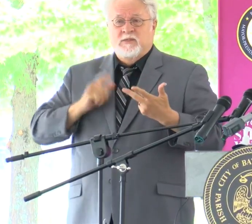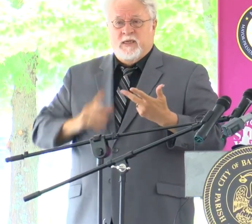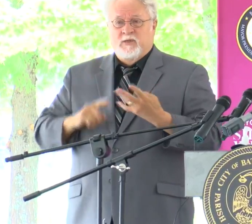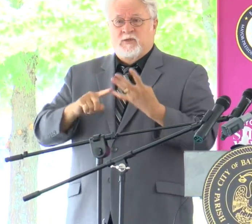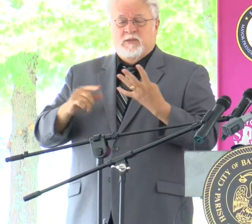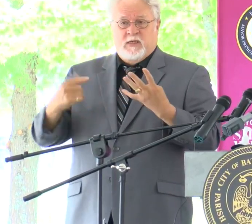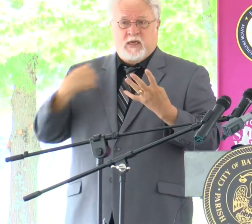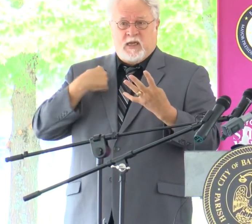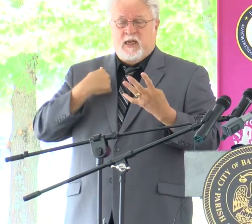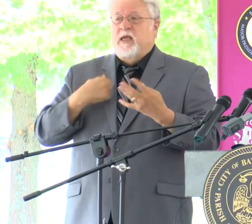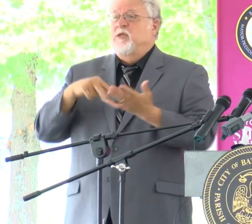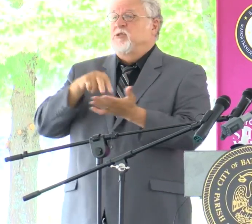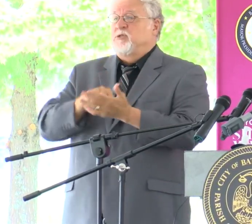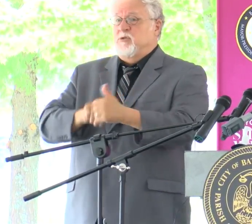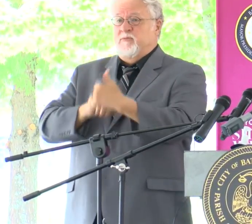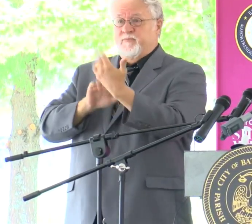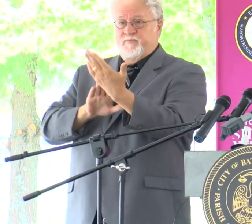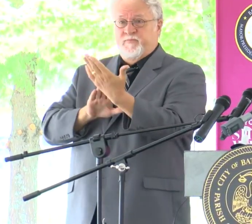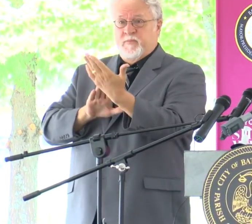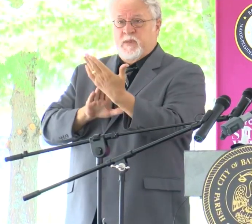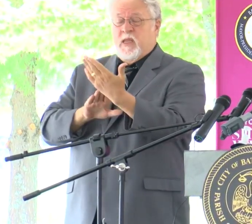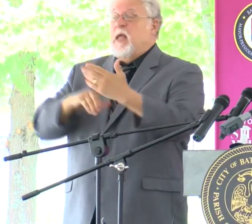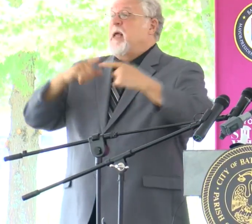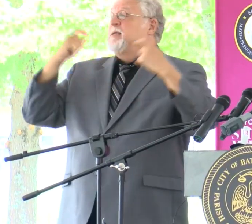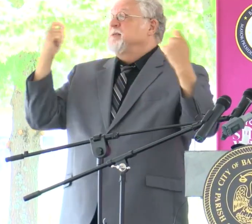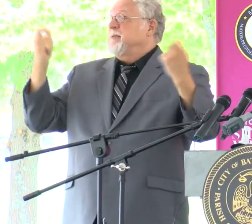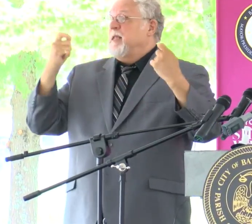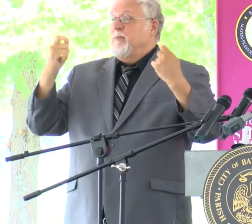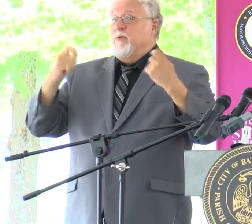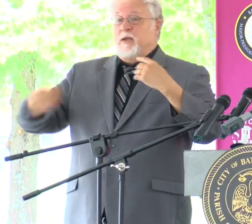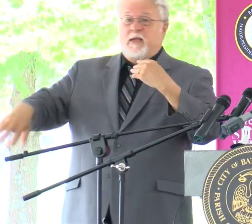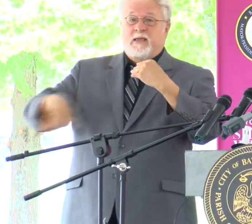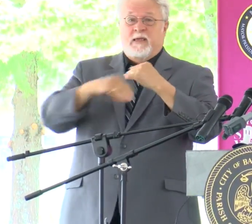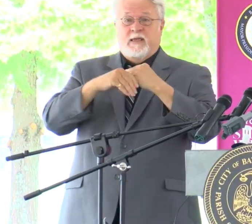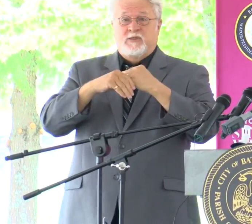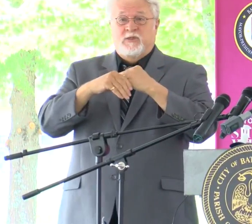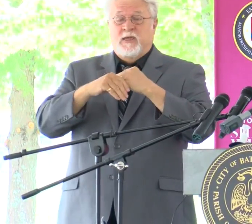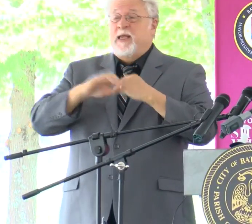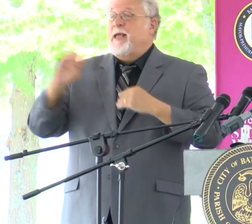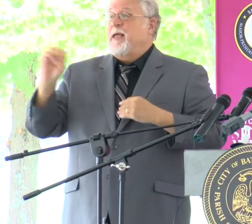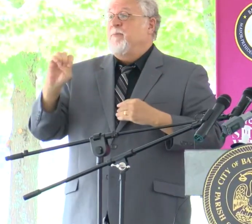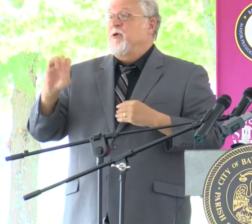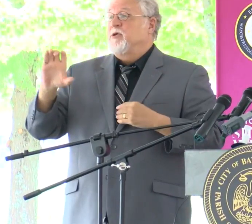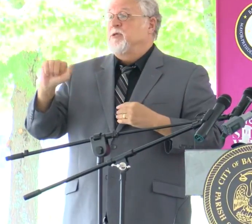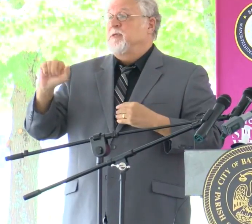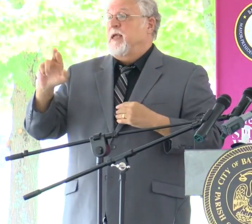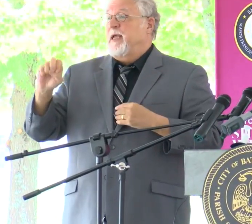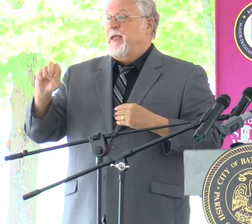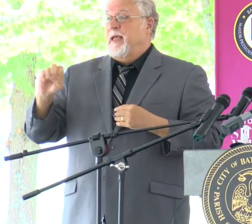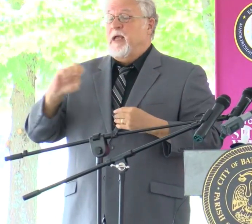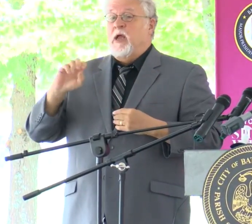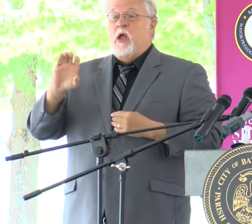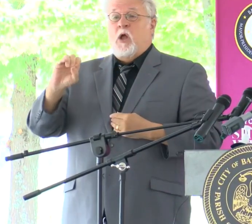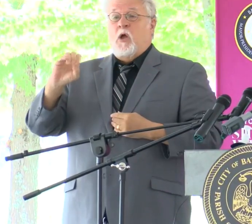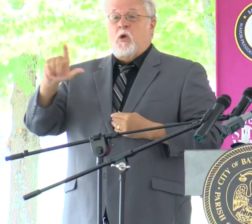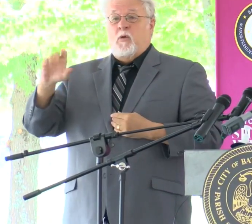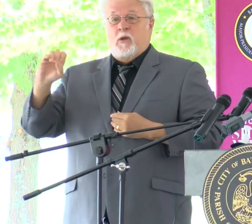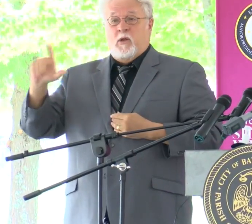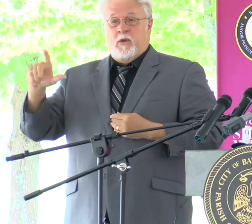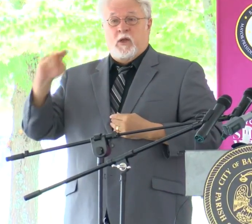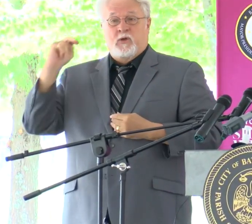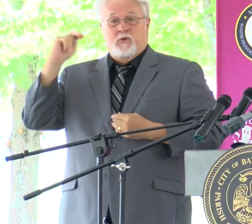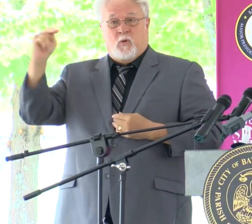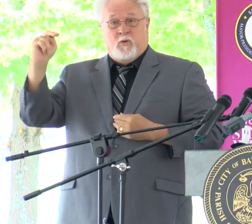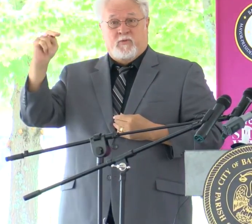I stood before you to celebrate the addition of emergency care at Our Lady of the Lake